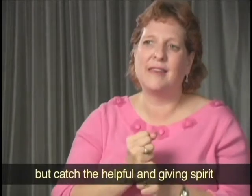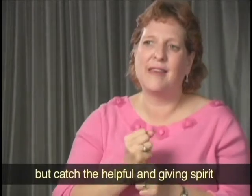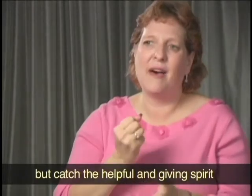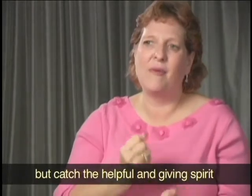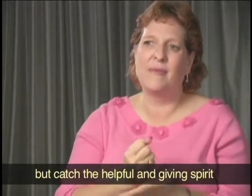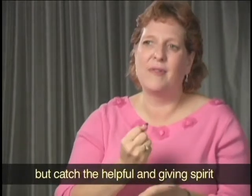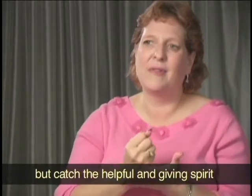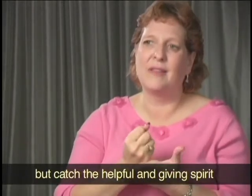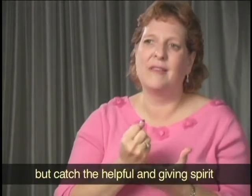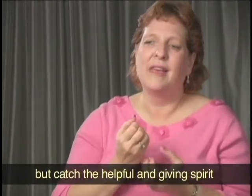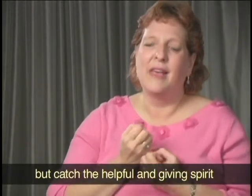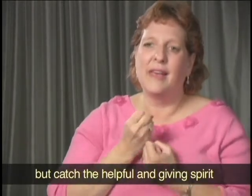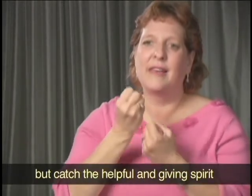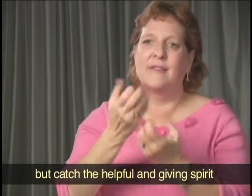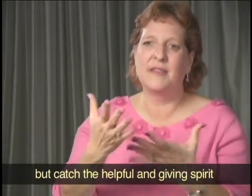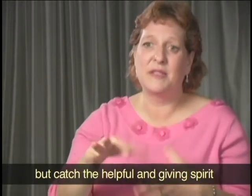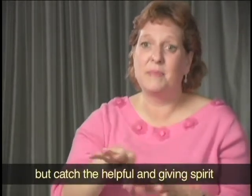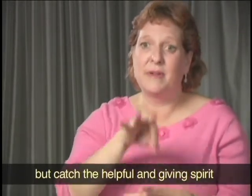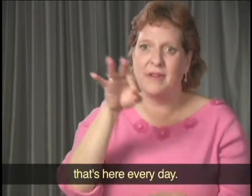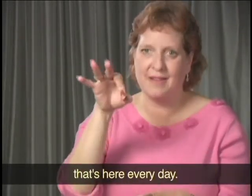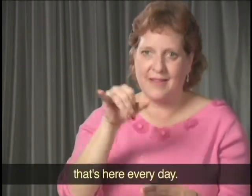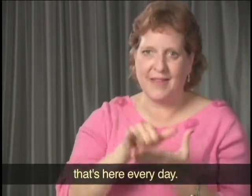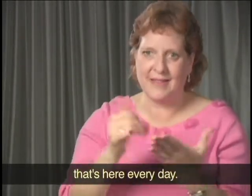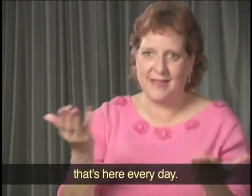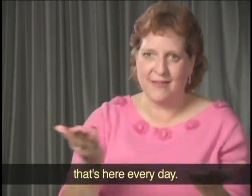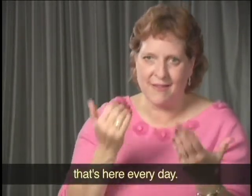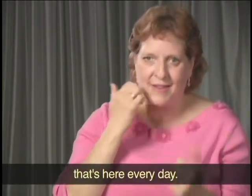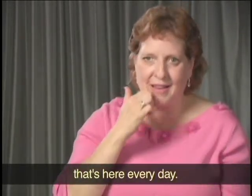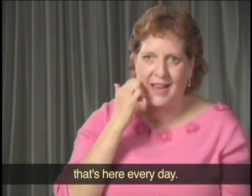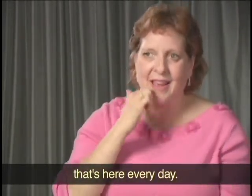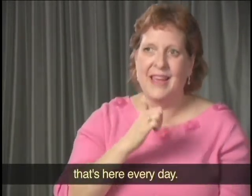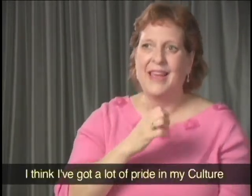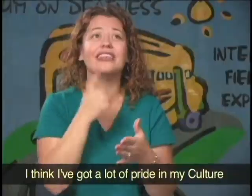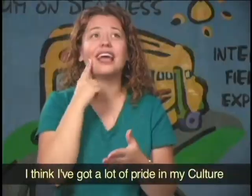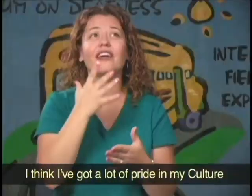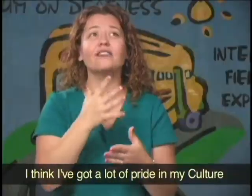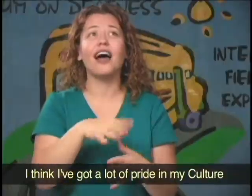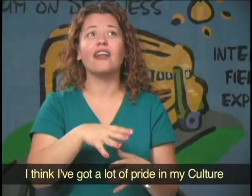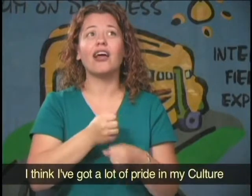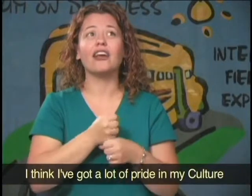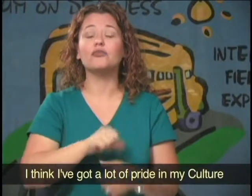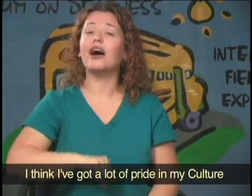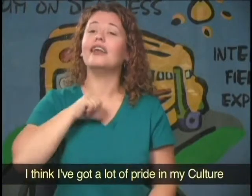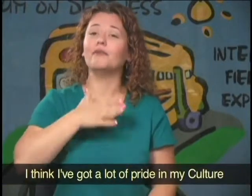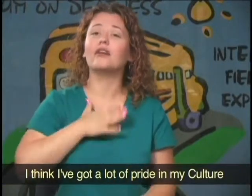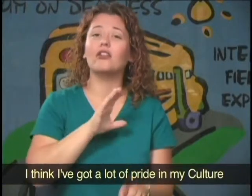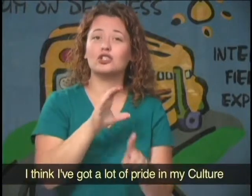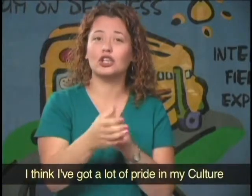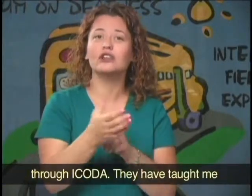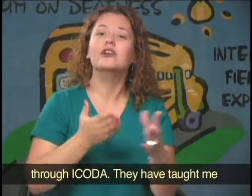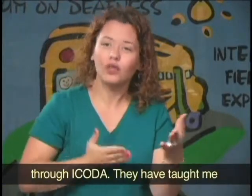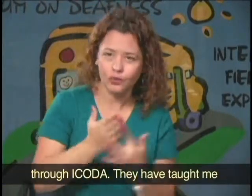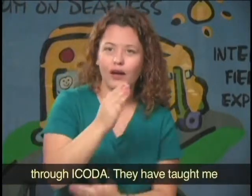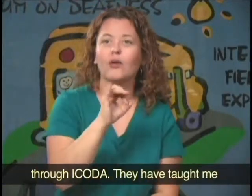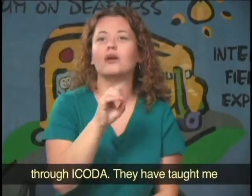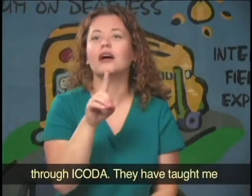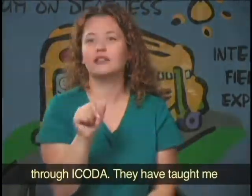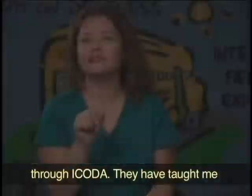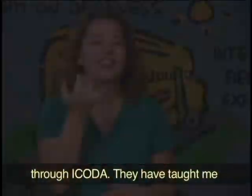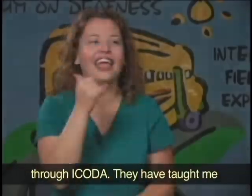helpful and giving spirit that's here every day. I think I've got a lot of pride in my culture through ICODA. They